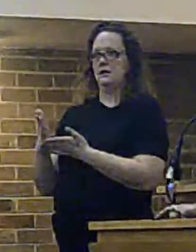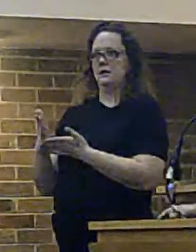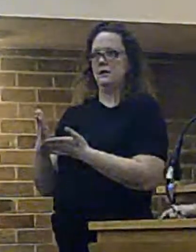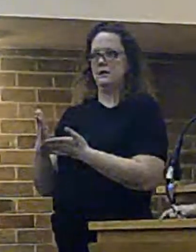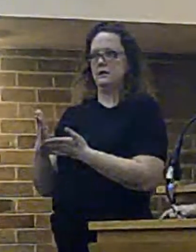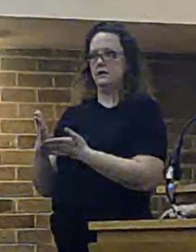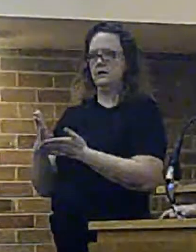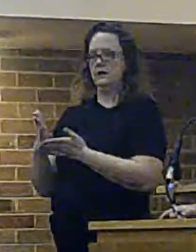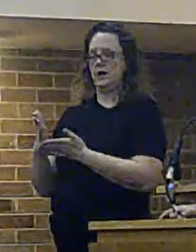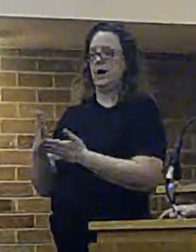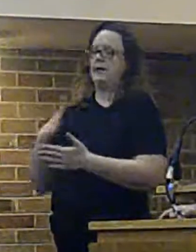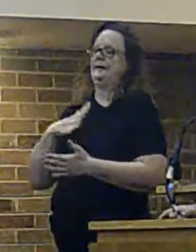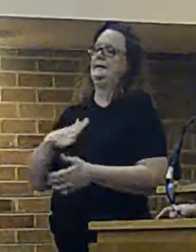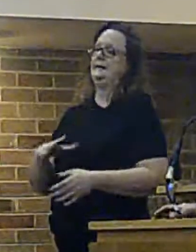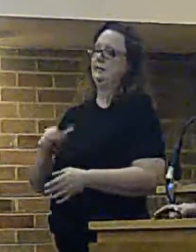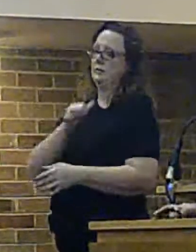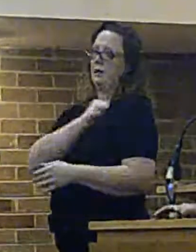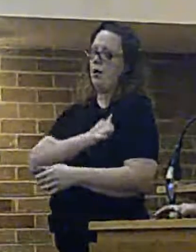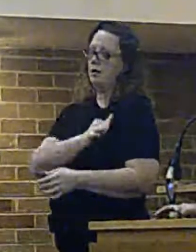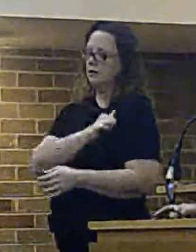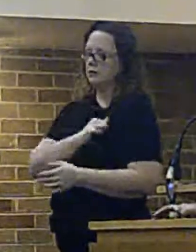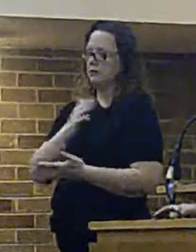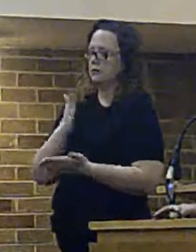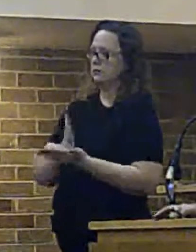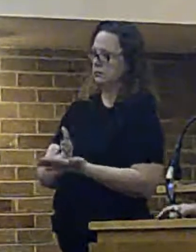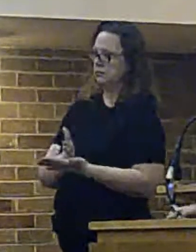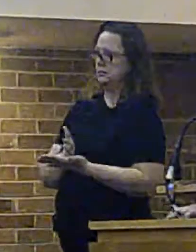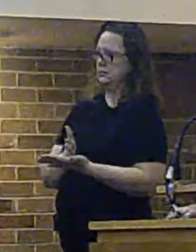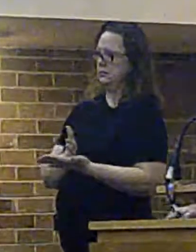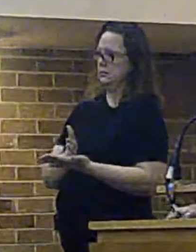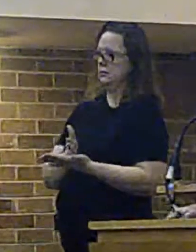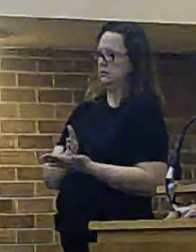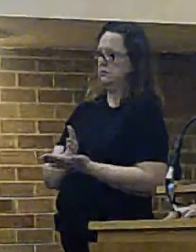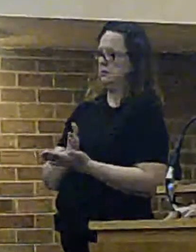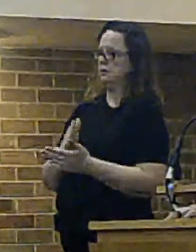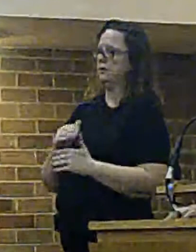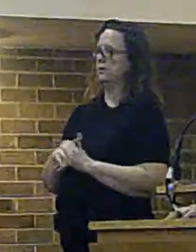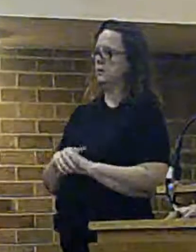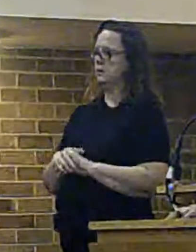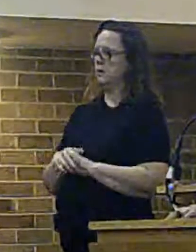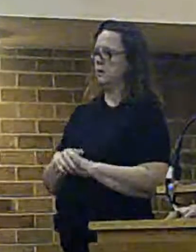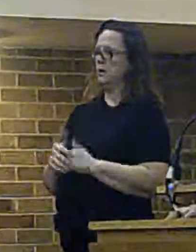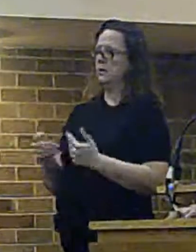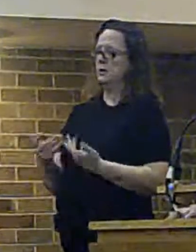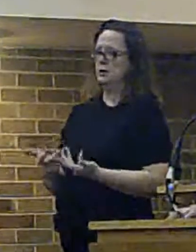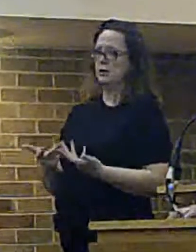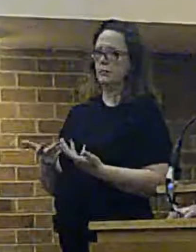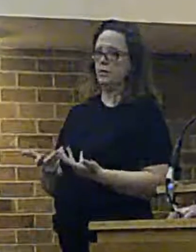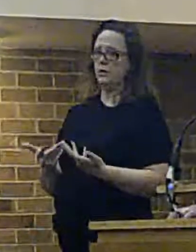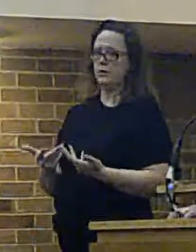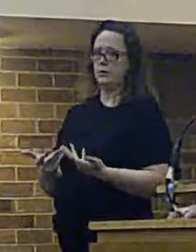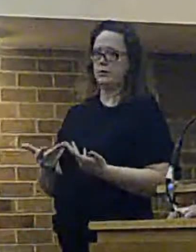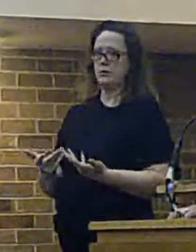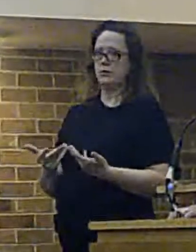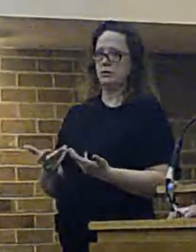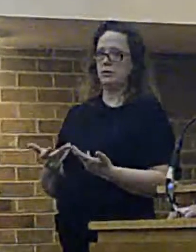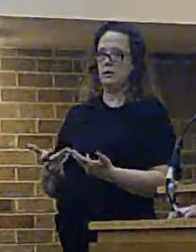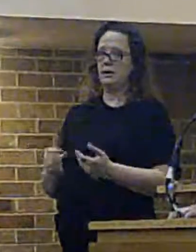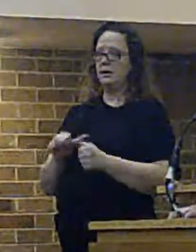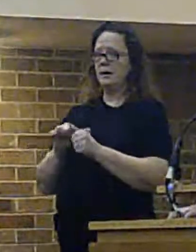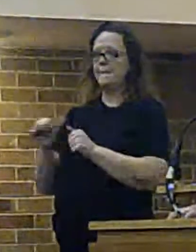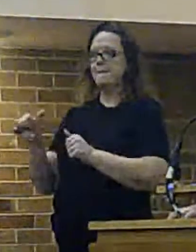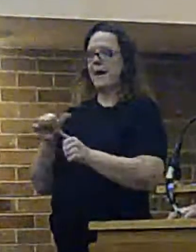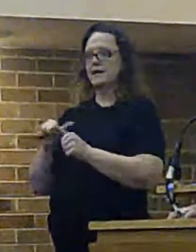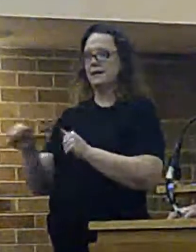that I am honest with you all while I'm here stood in front of you, as it stands, and in the absence of any better